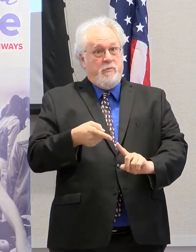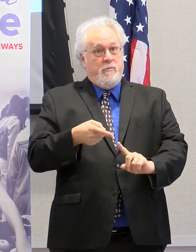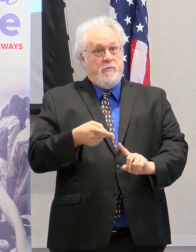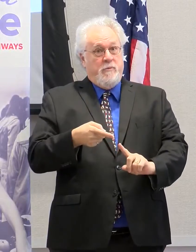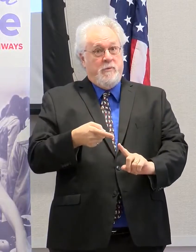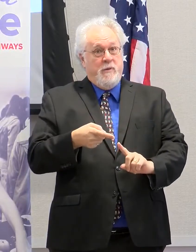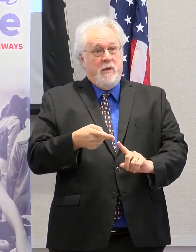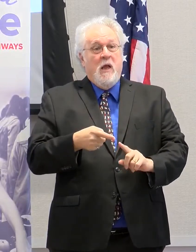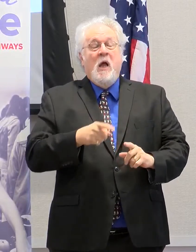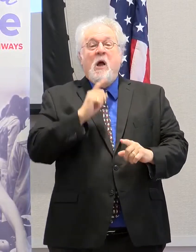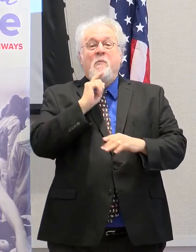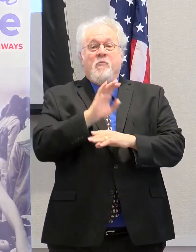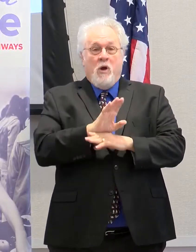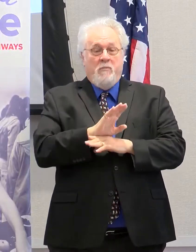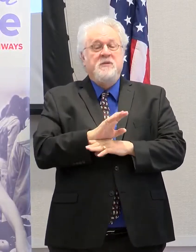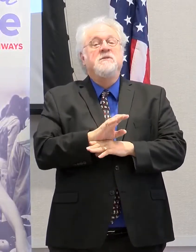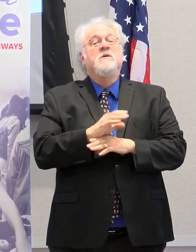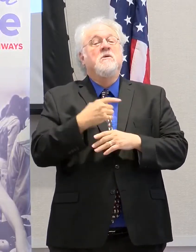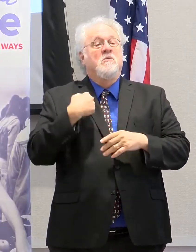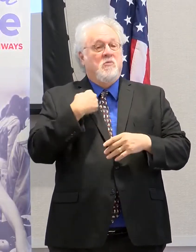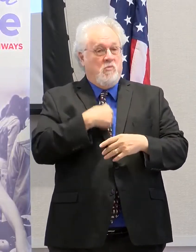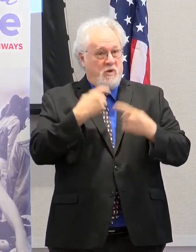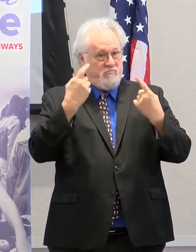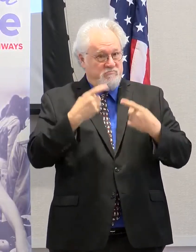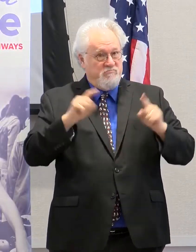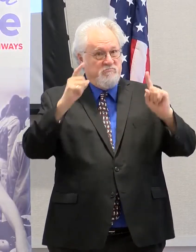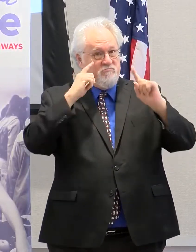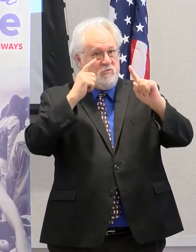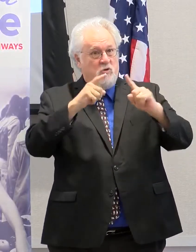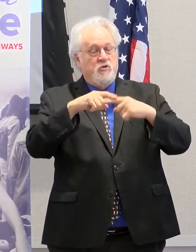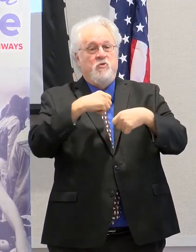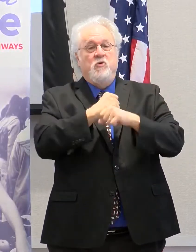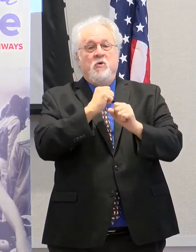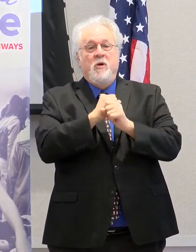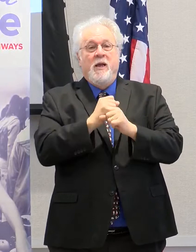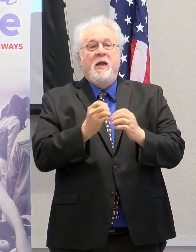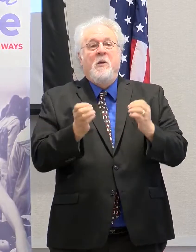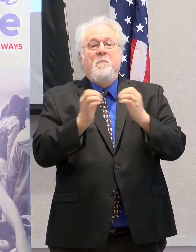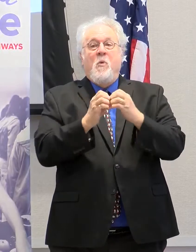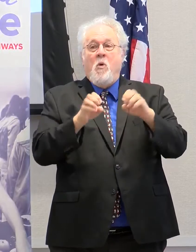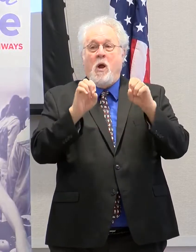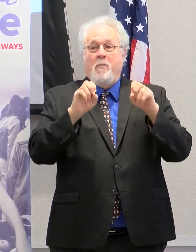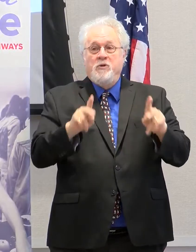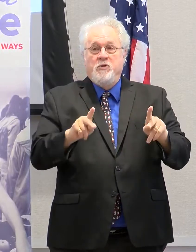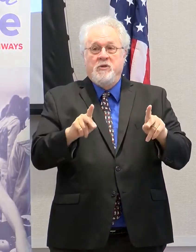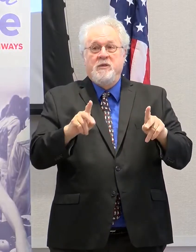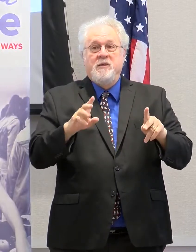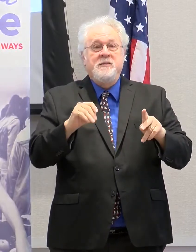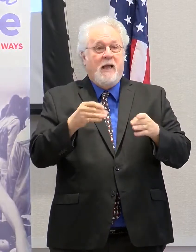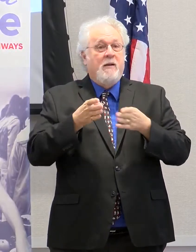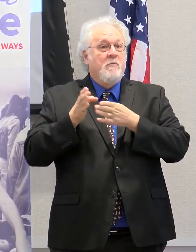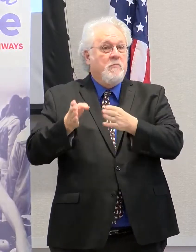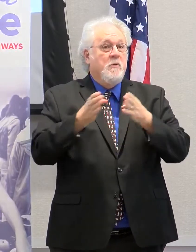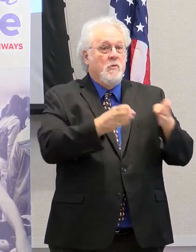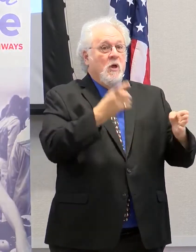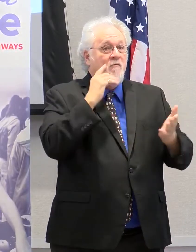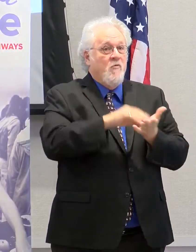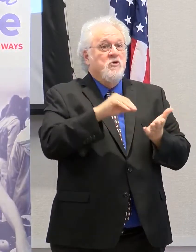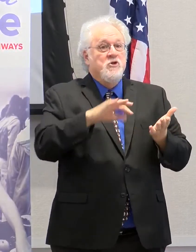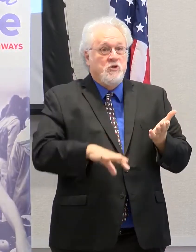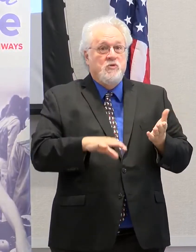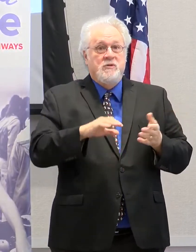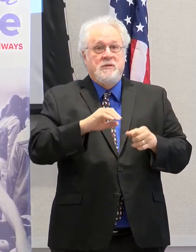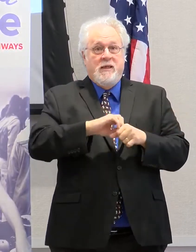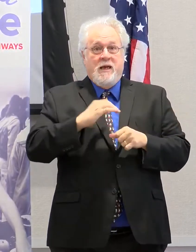is the promise is achieving its goal of creating additional opportunities and pathways for students